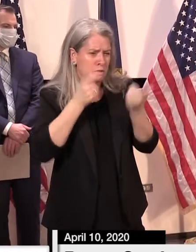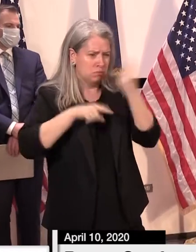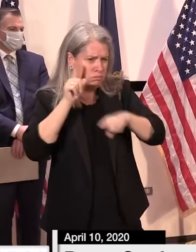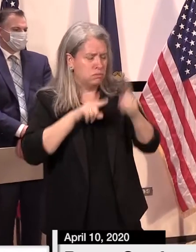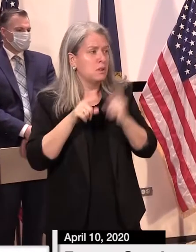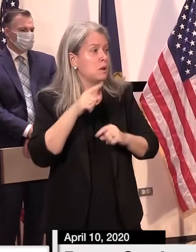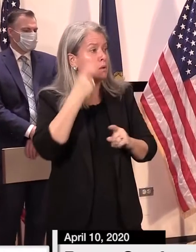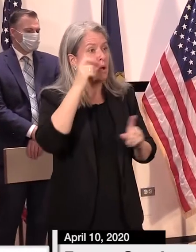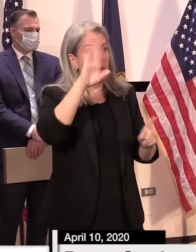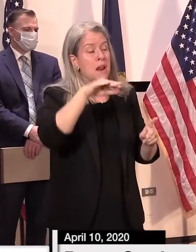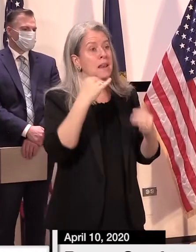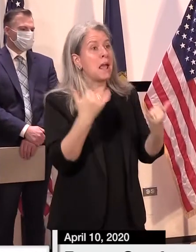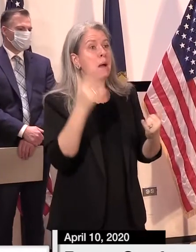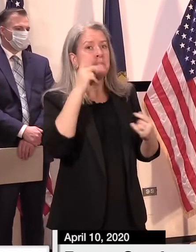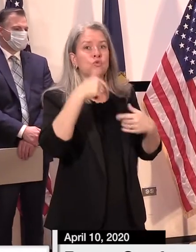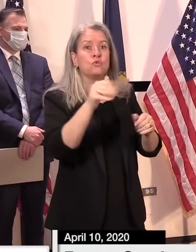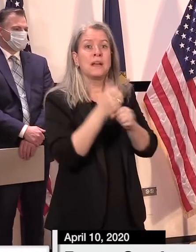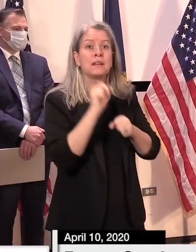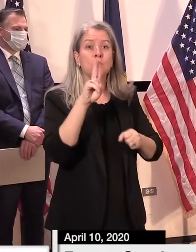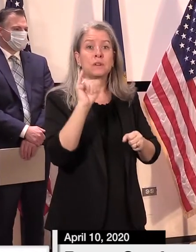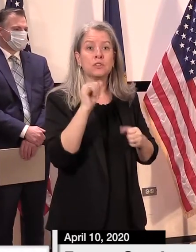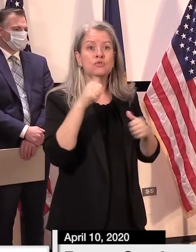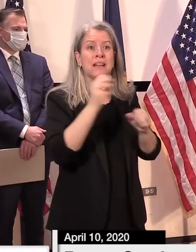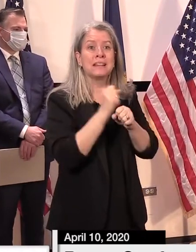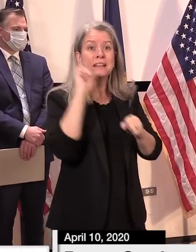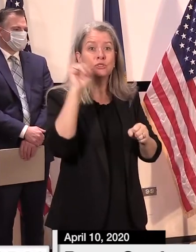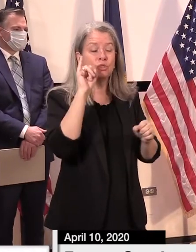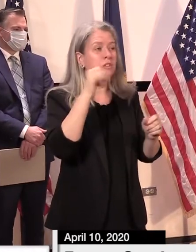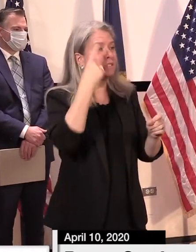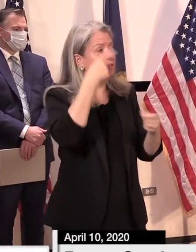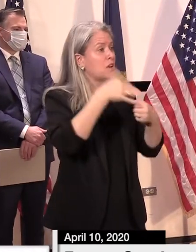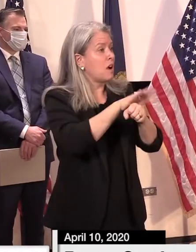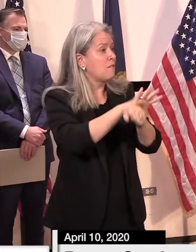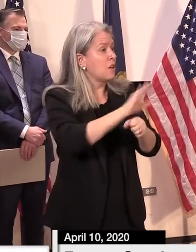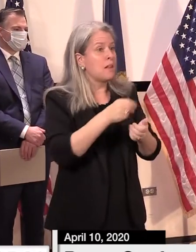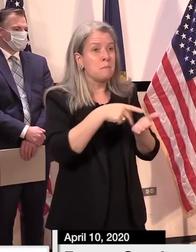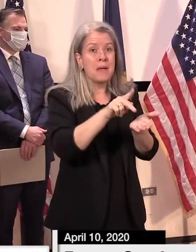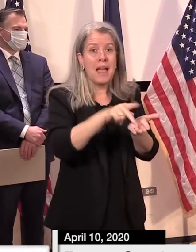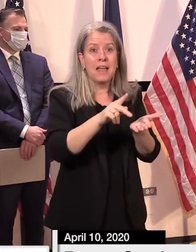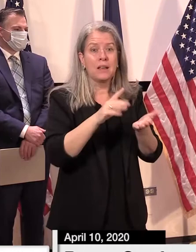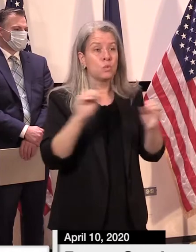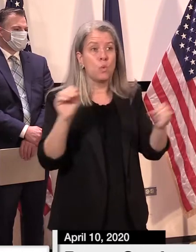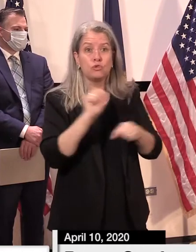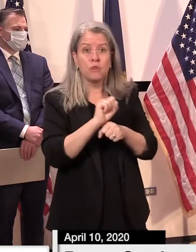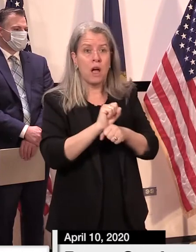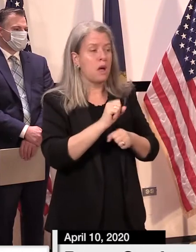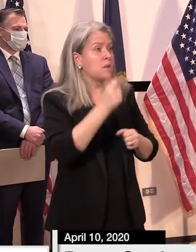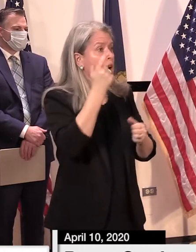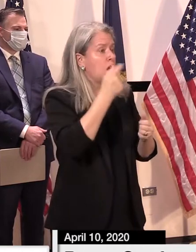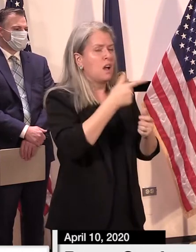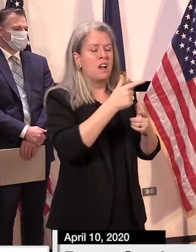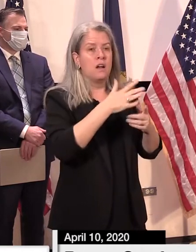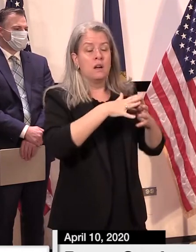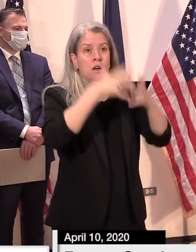we can get money in the pockets of Vermoners more quickly. Mr. Harrington will share more on this in a moment.